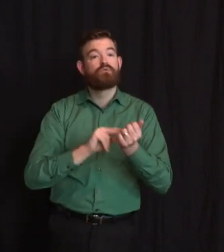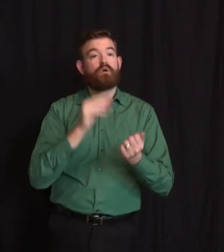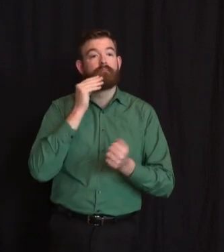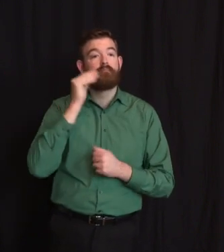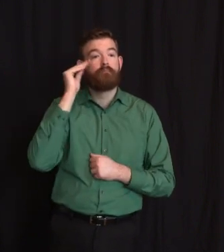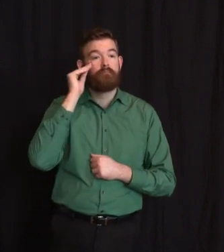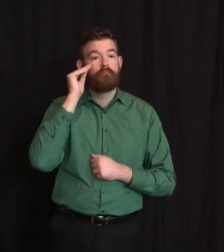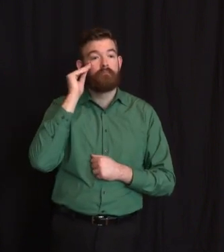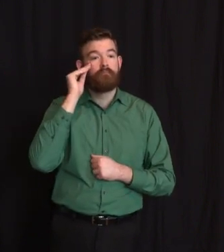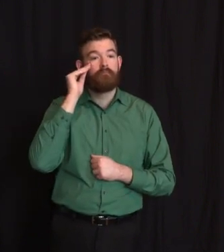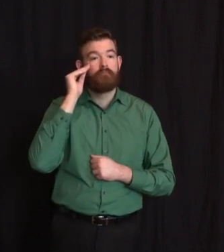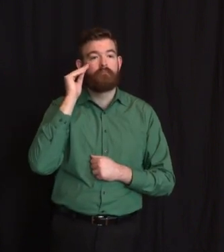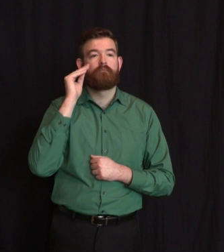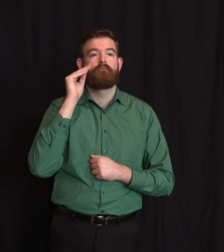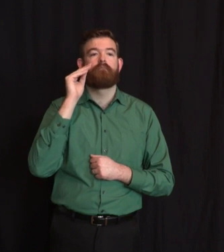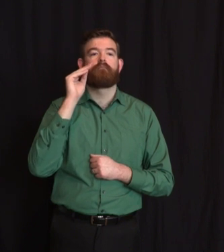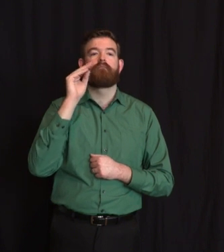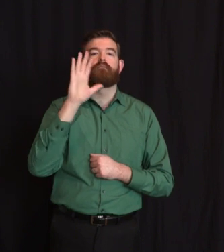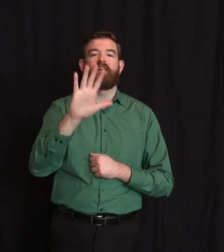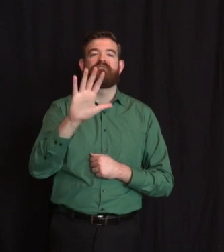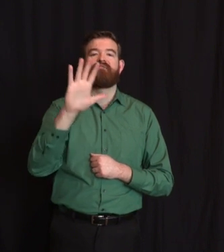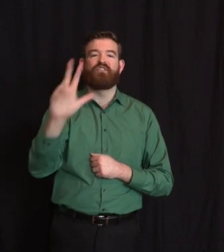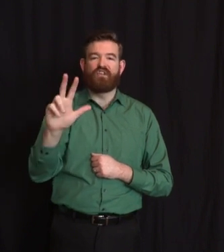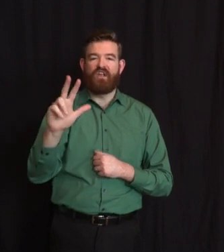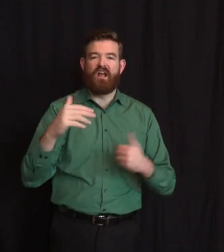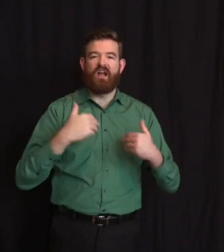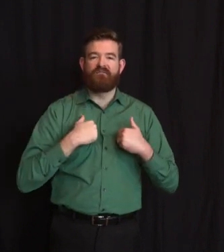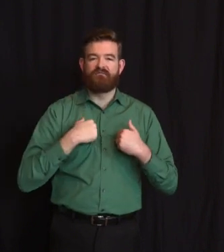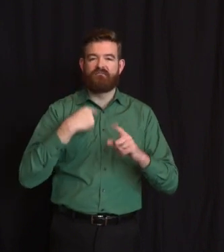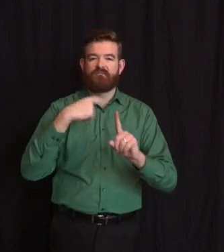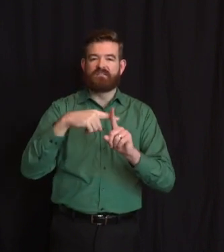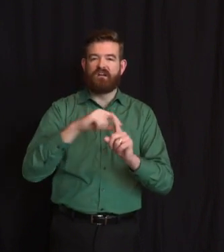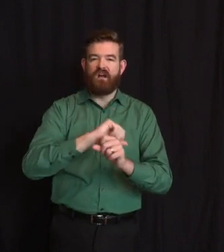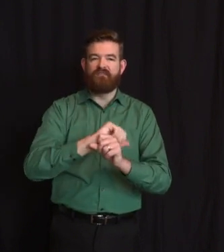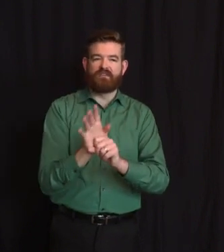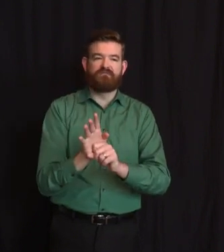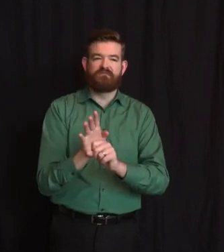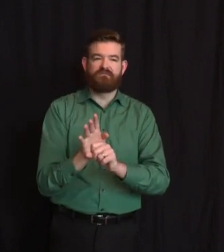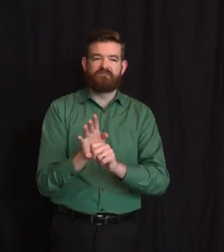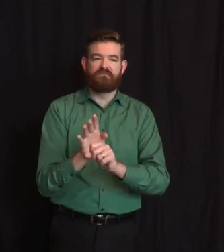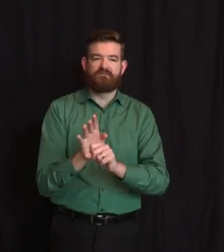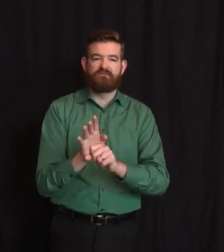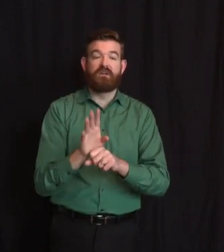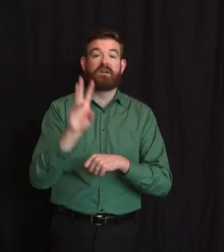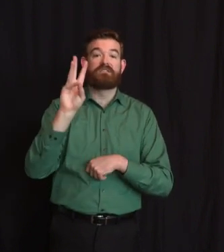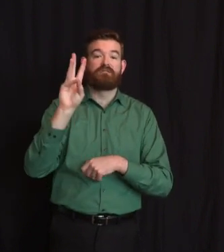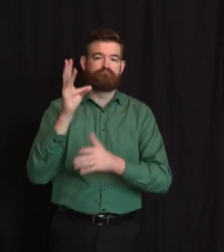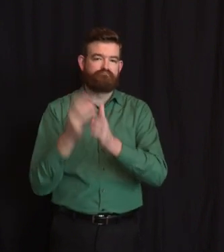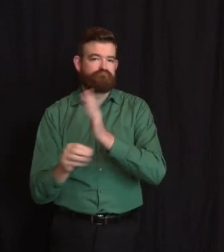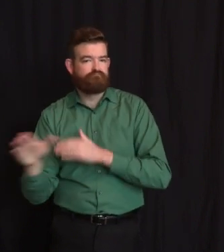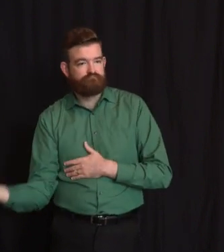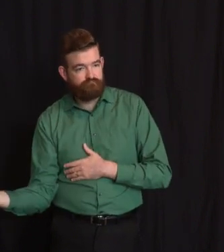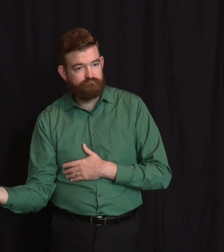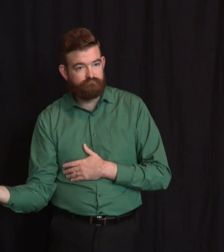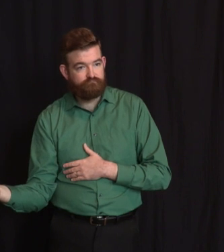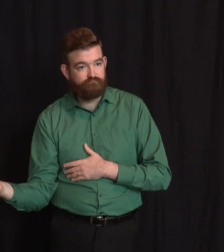and six deaths. In Bergen County, 51 facilities are affected,